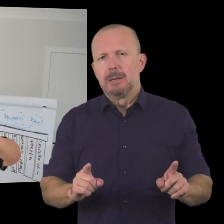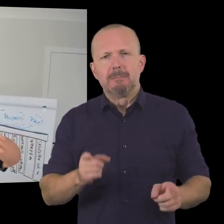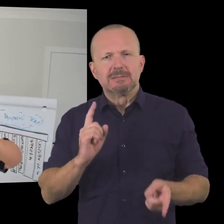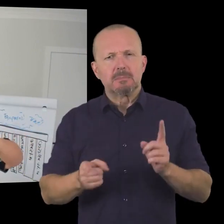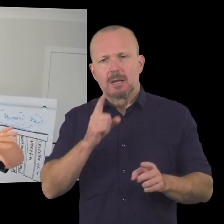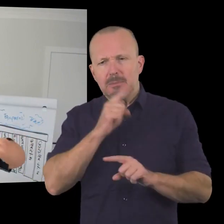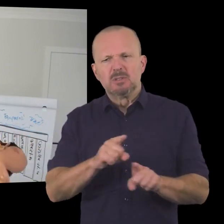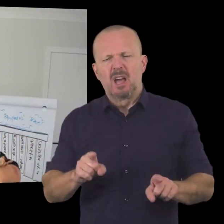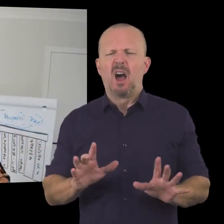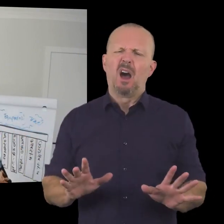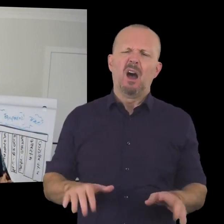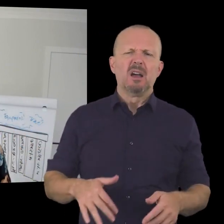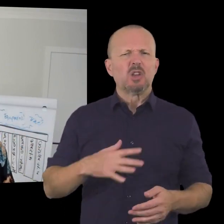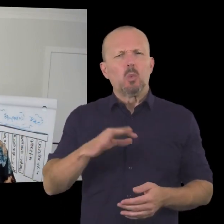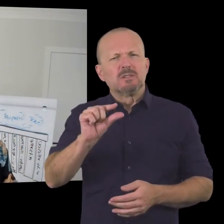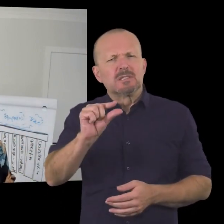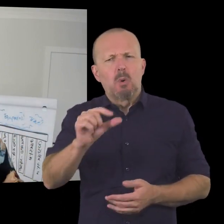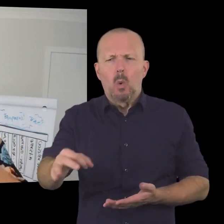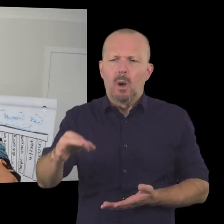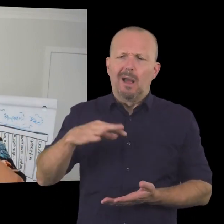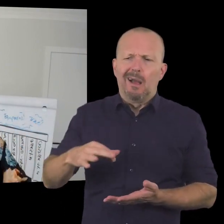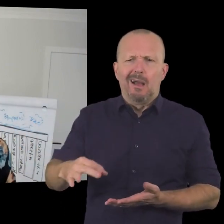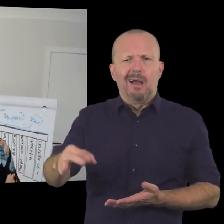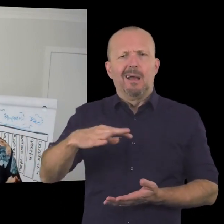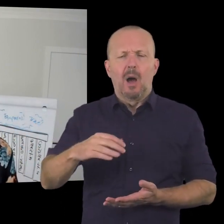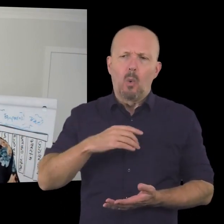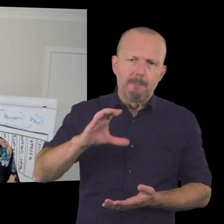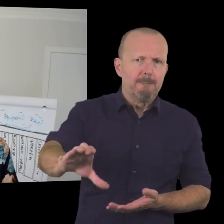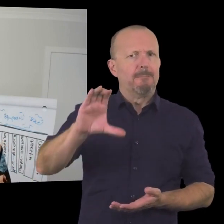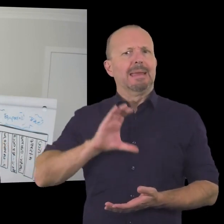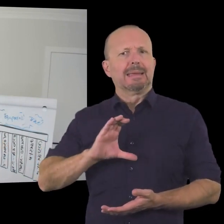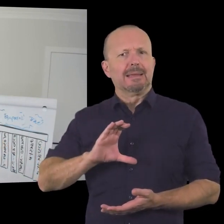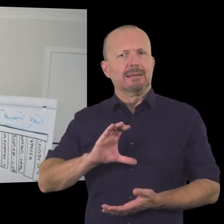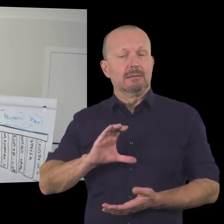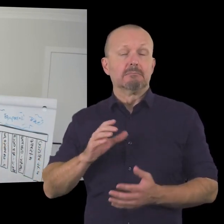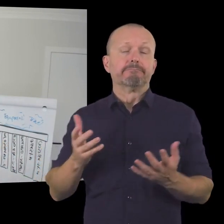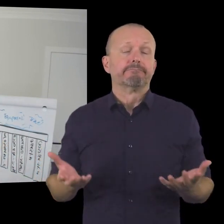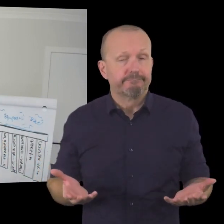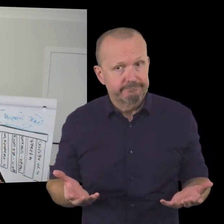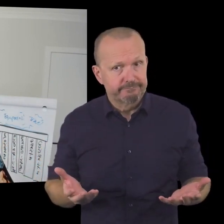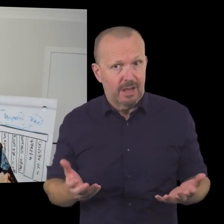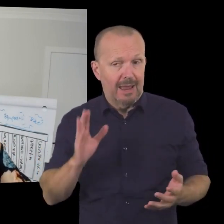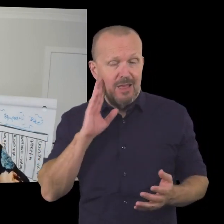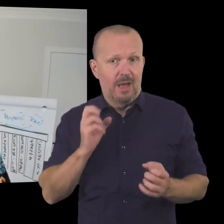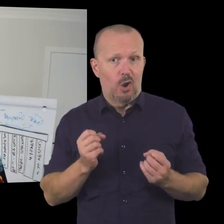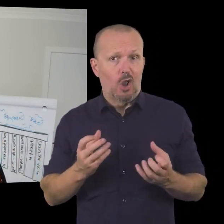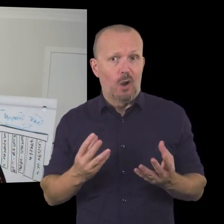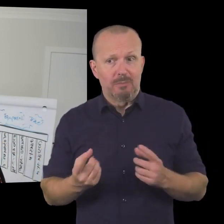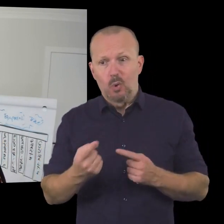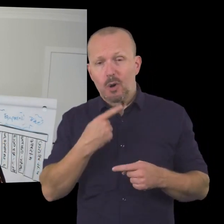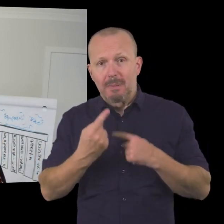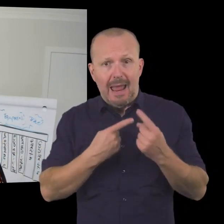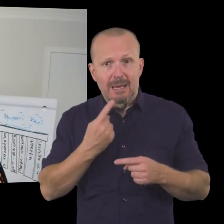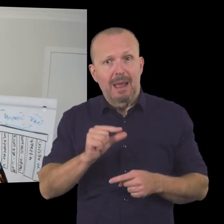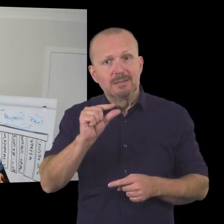donations which are a little bit annoying we want to get straight to the big donations that's where the opportunity is at uh and so let me share with you